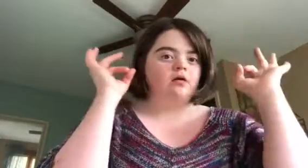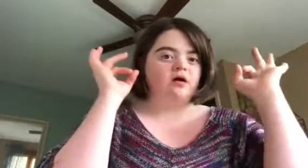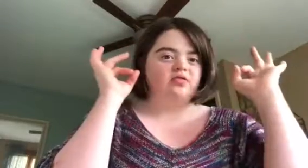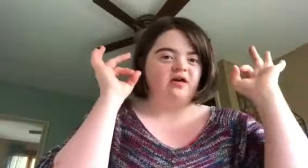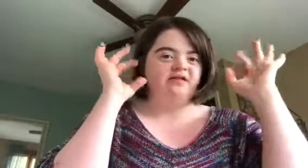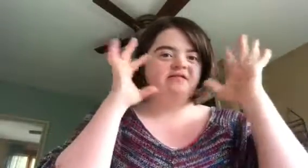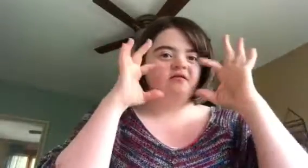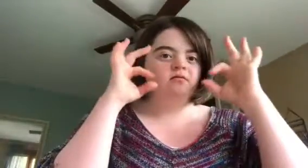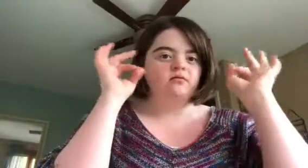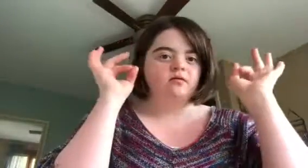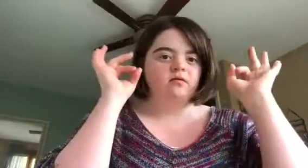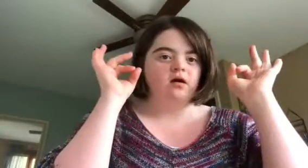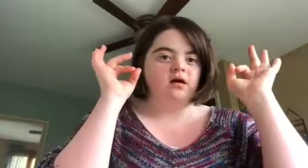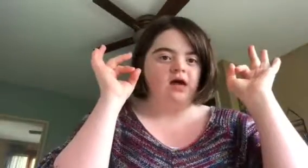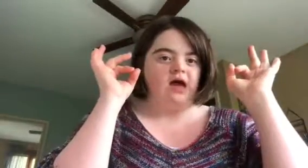and go like this. Cat.